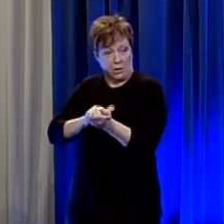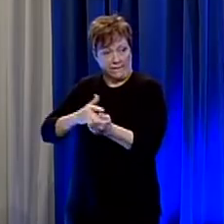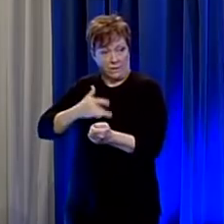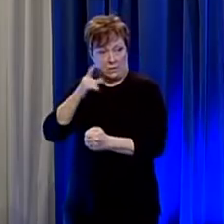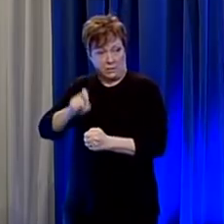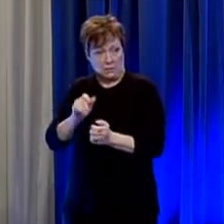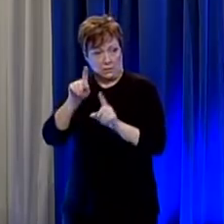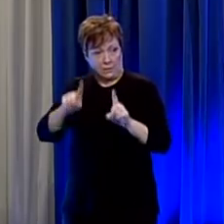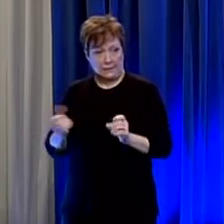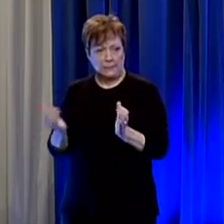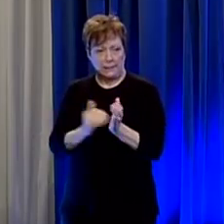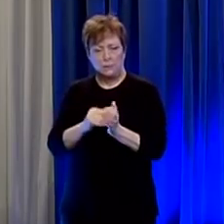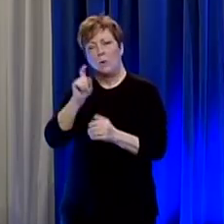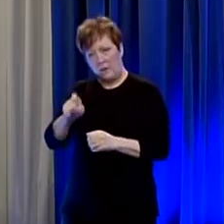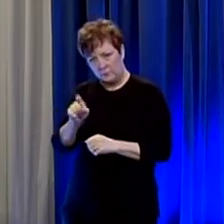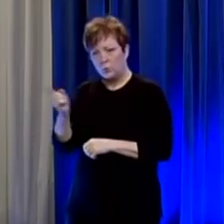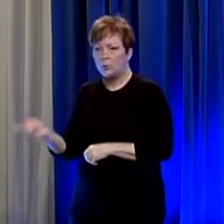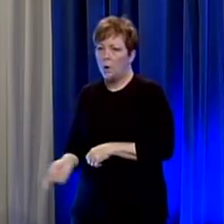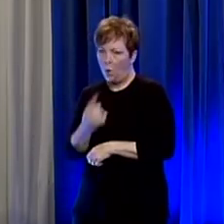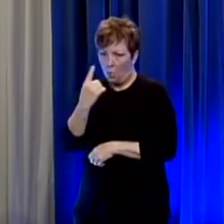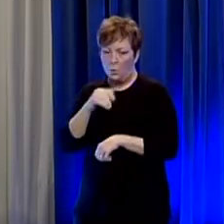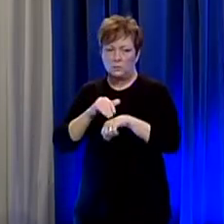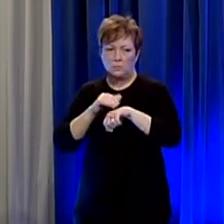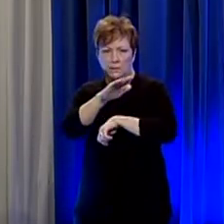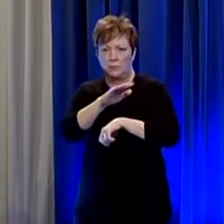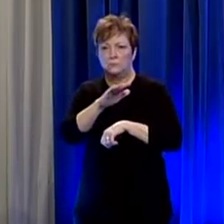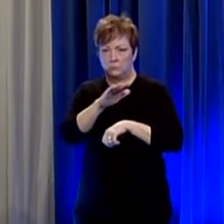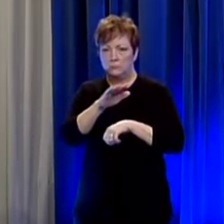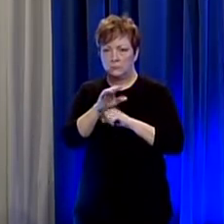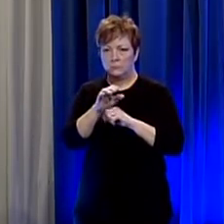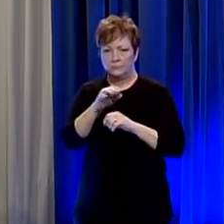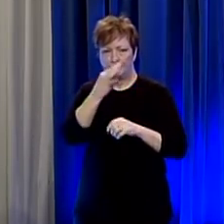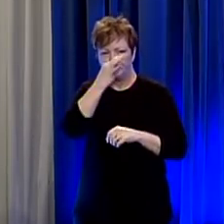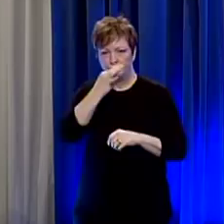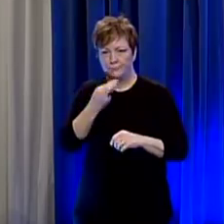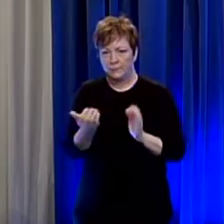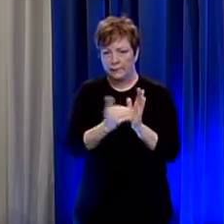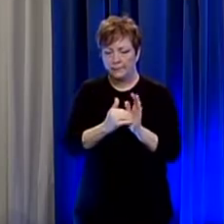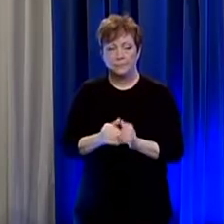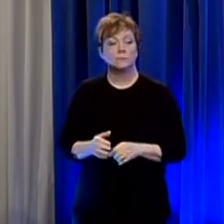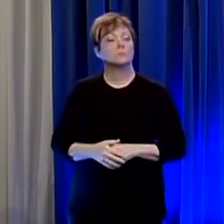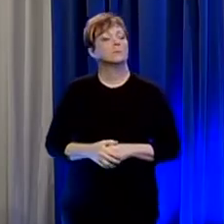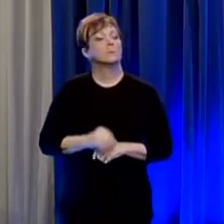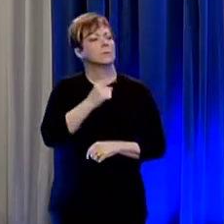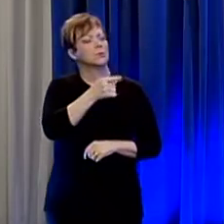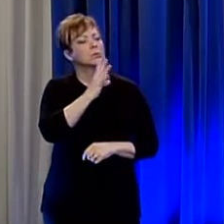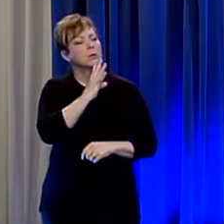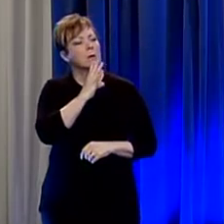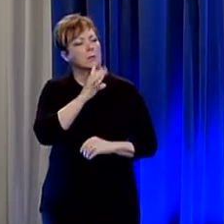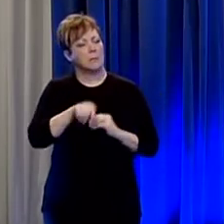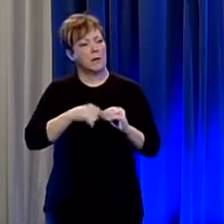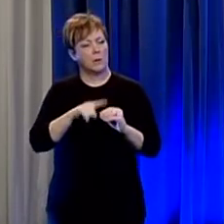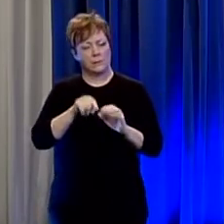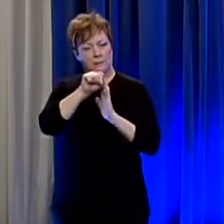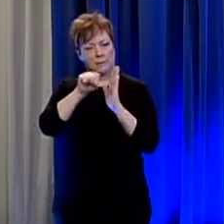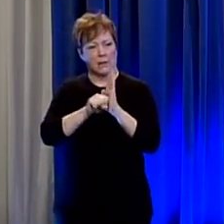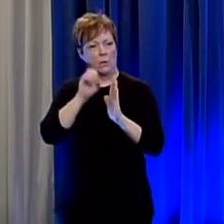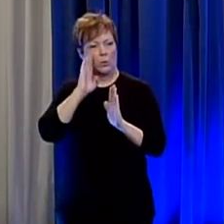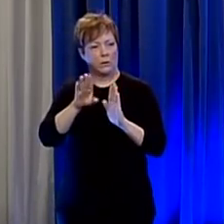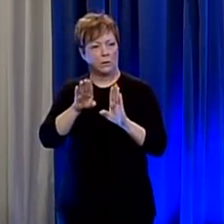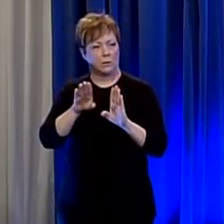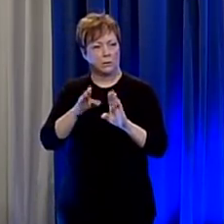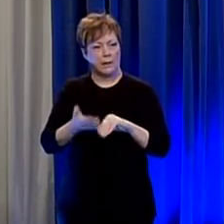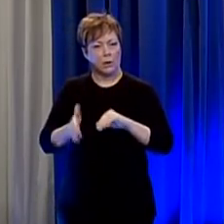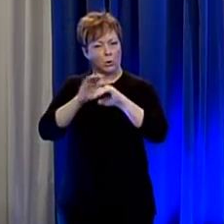retested then then they would have to submit another sample also you talked about at beginning of your remarks you said the state is increasing testing screening